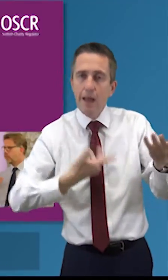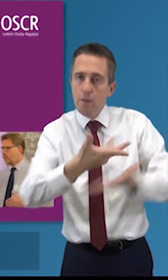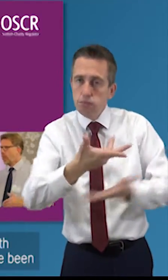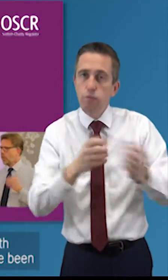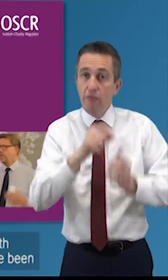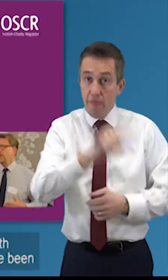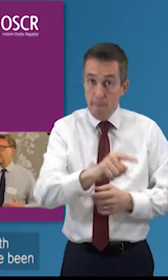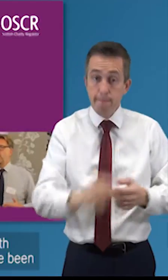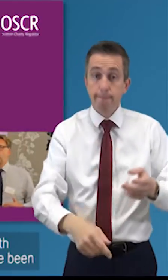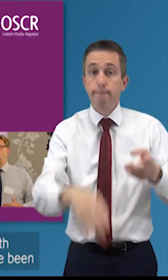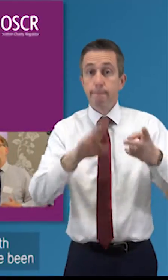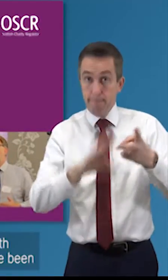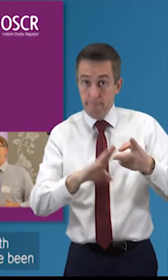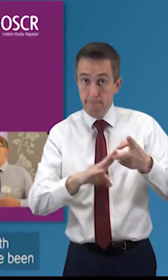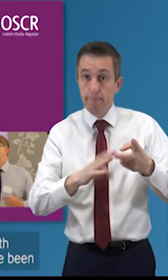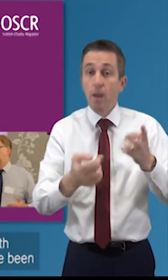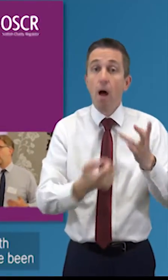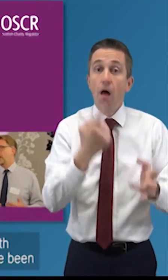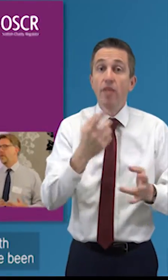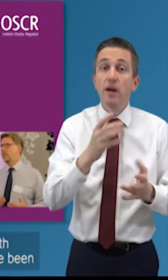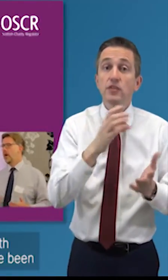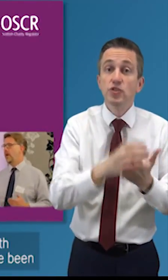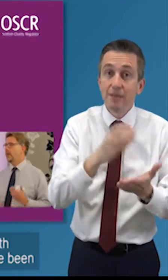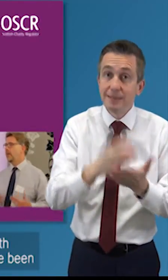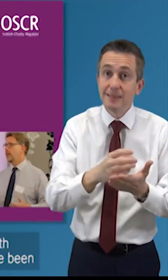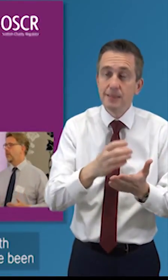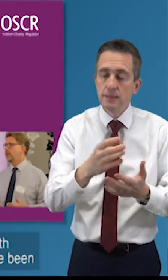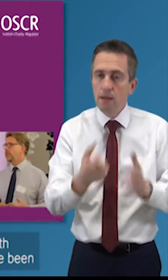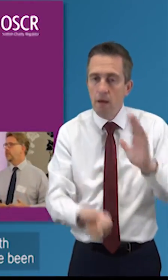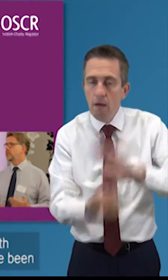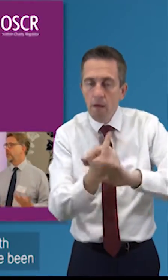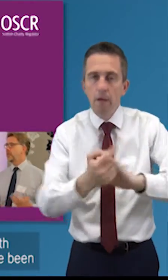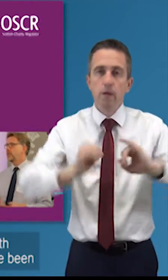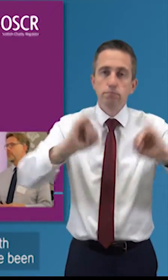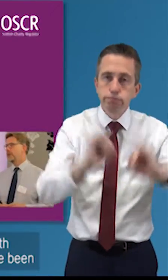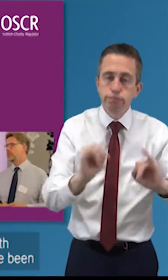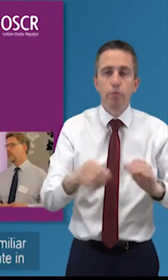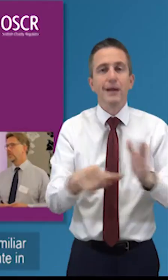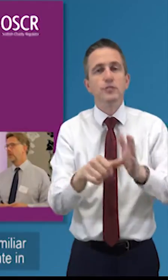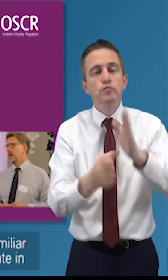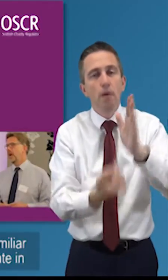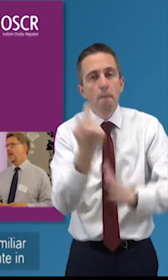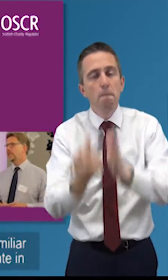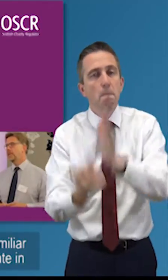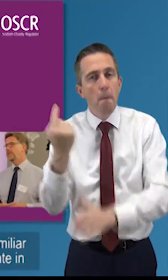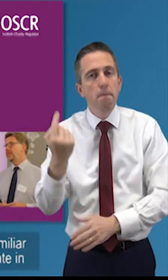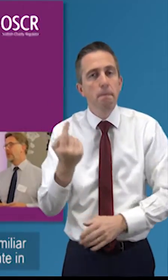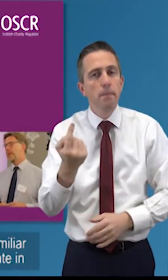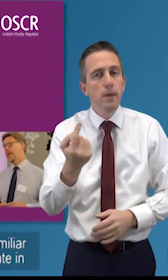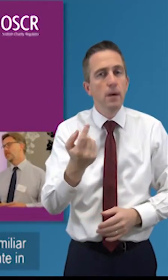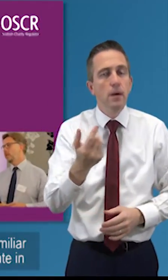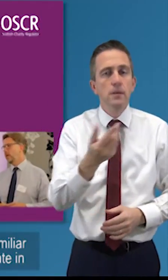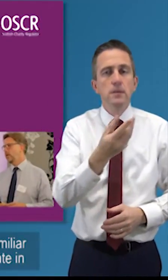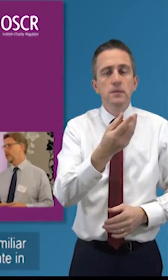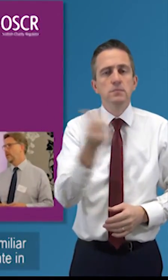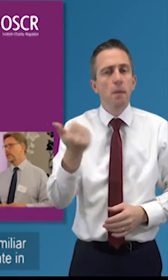looking a bit further on when we're dealing with charities where there are issues where things have been raised with us uh sometimes people